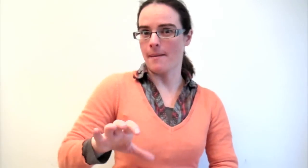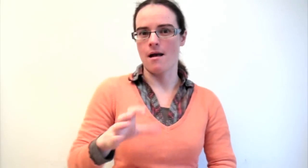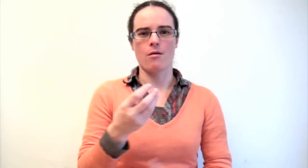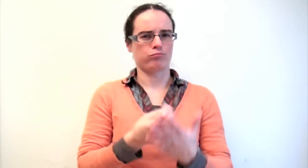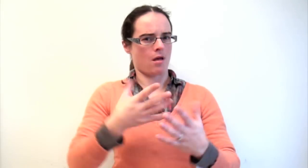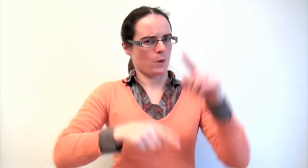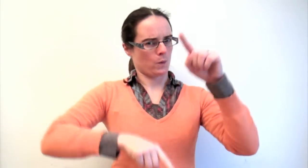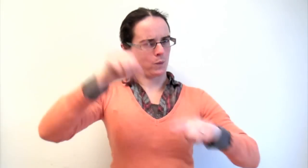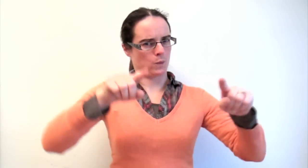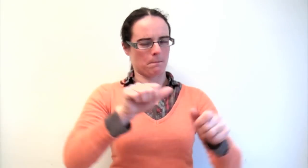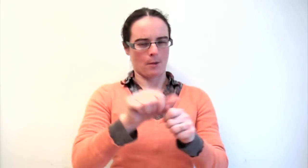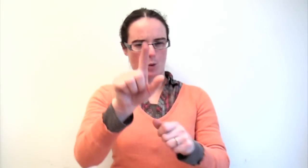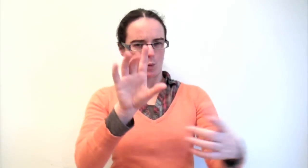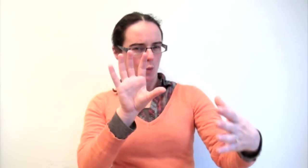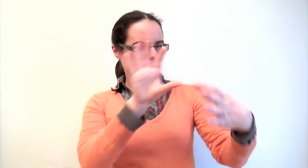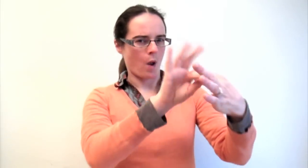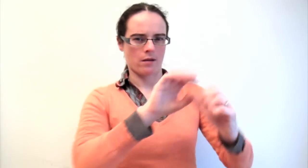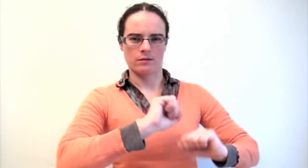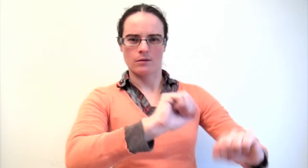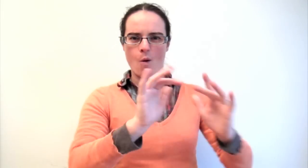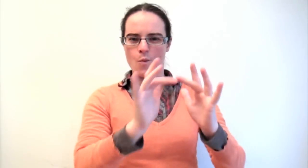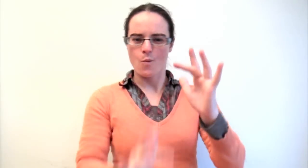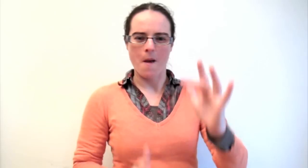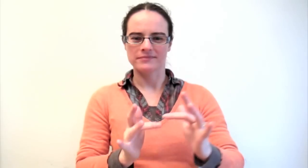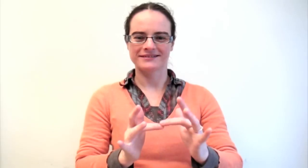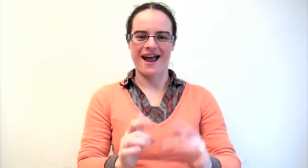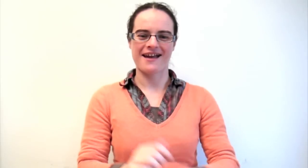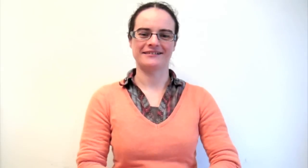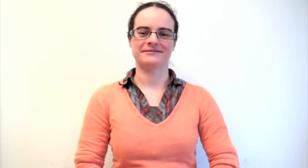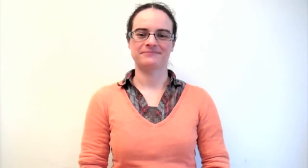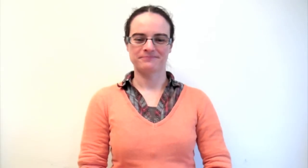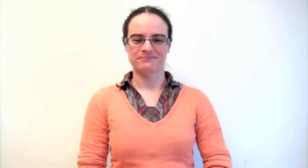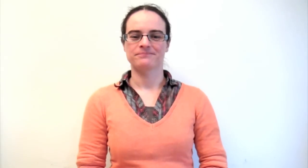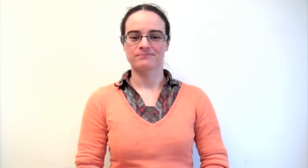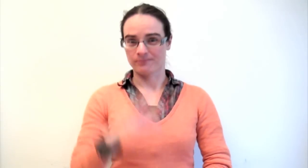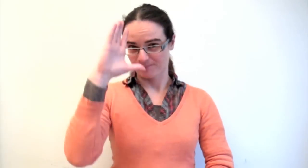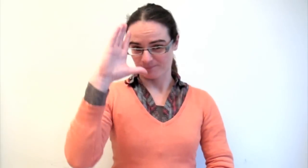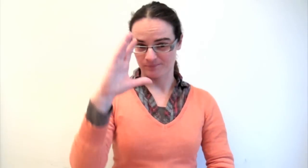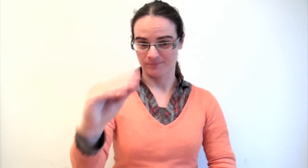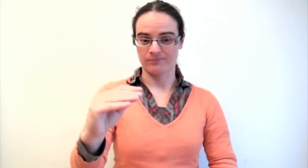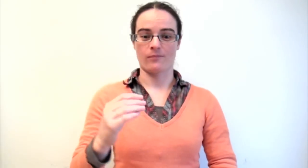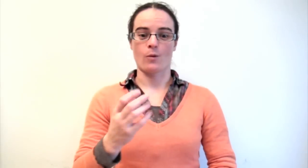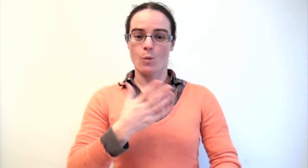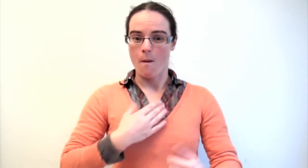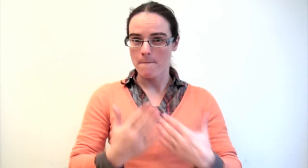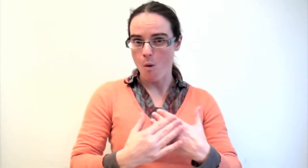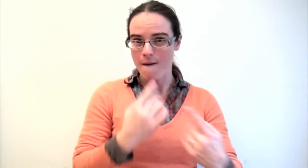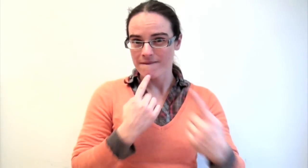If you have membership, the prices vary. To find out more information, it's best to contact the Castle directly or go to their